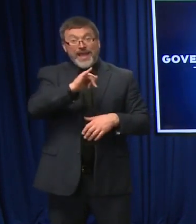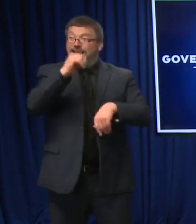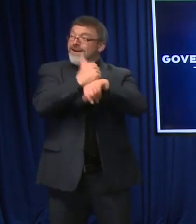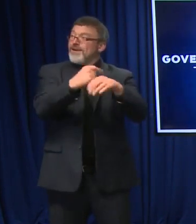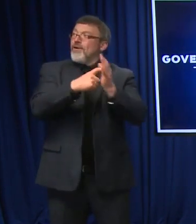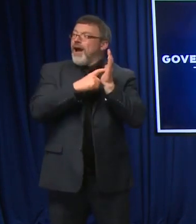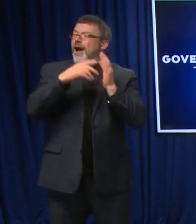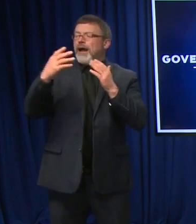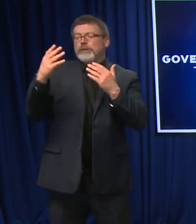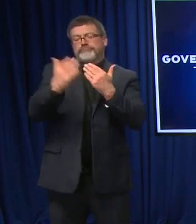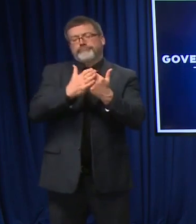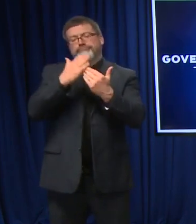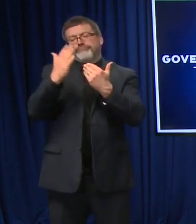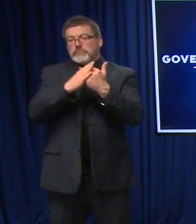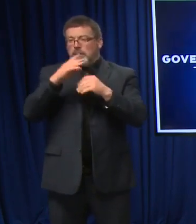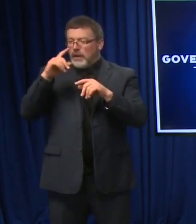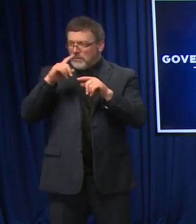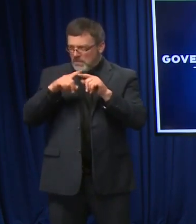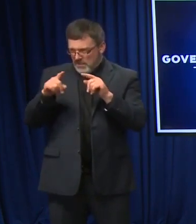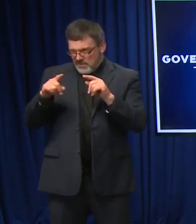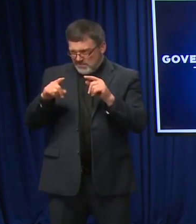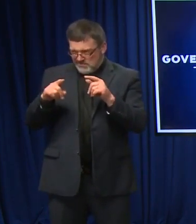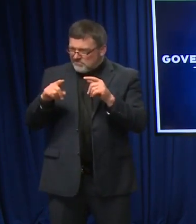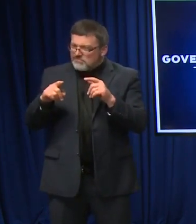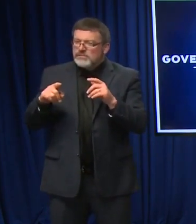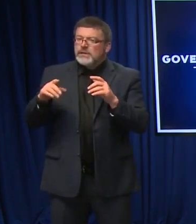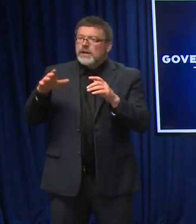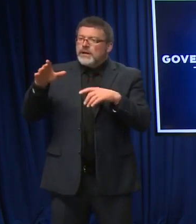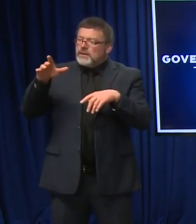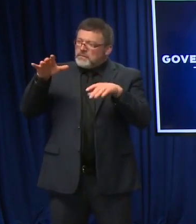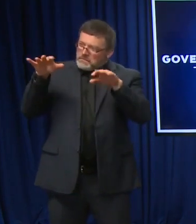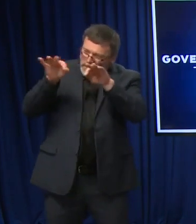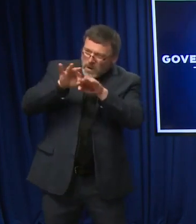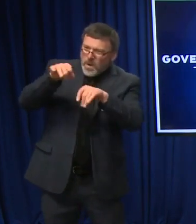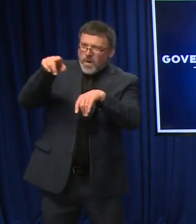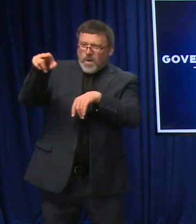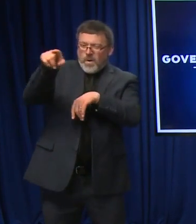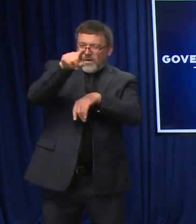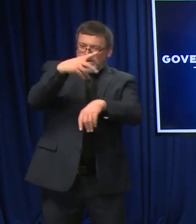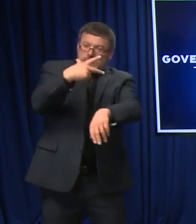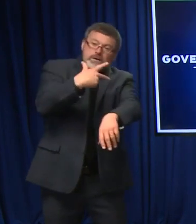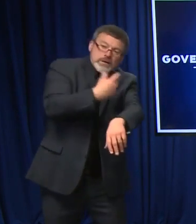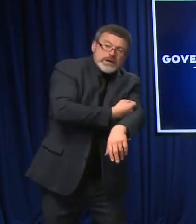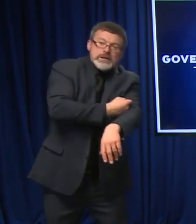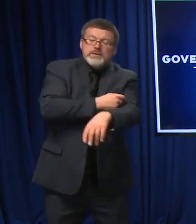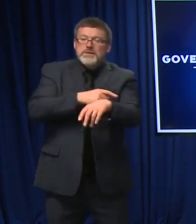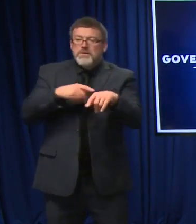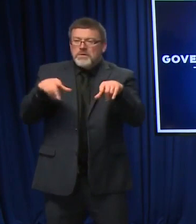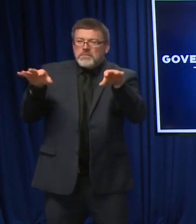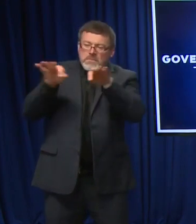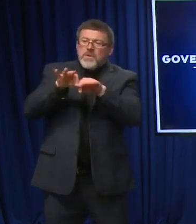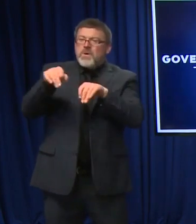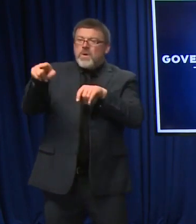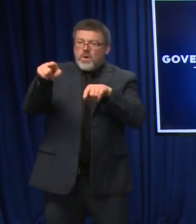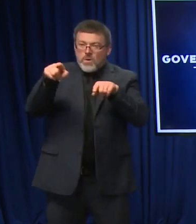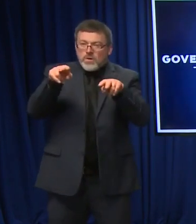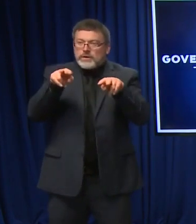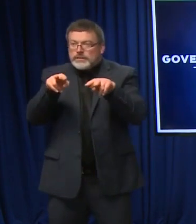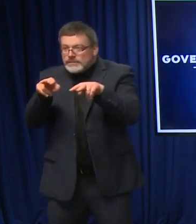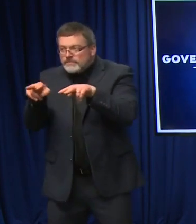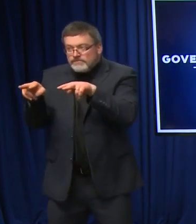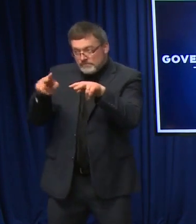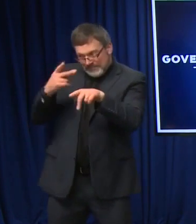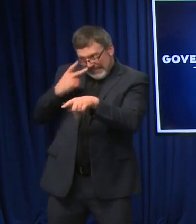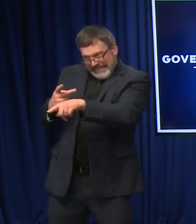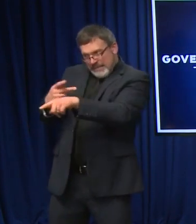this is about boosters. It's about vaccinations. It's about making sure that we have those other resources available to keep individuals that might be symptomatic and passing